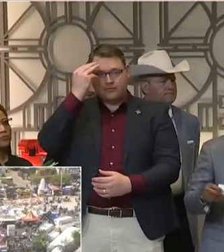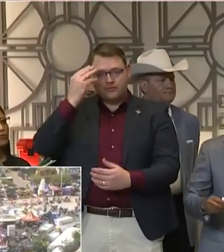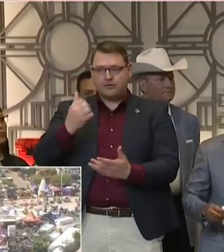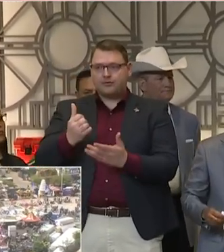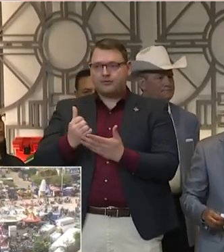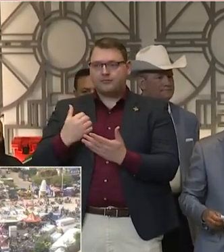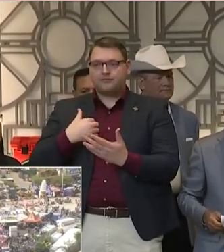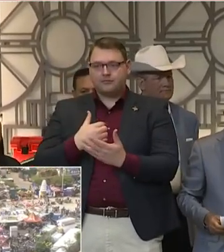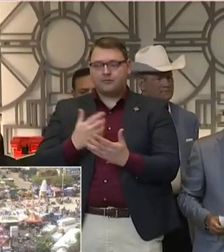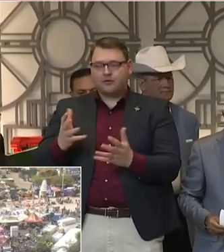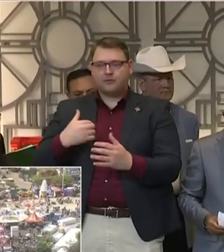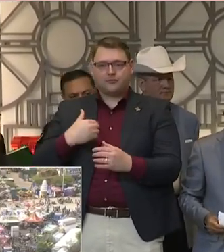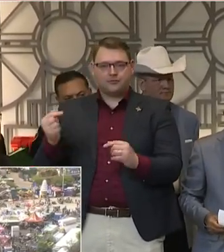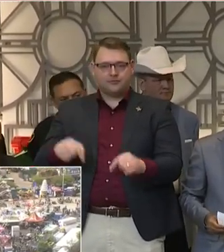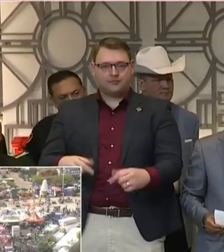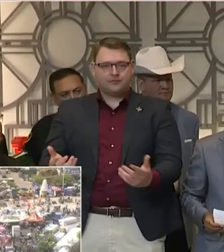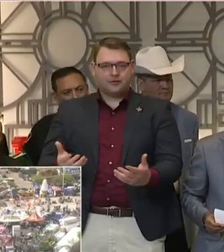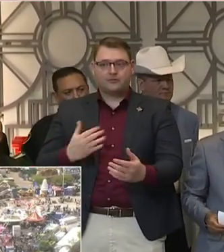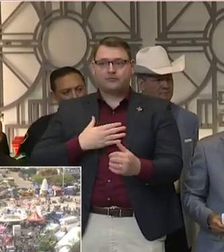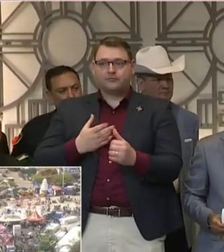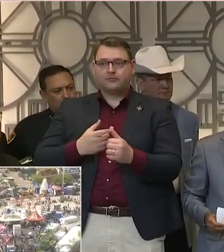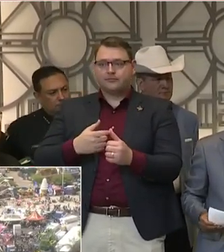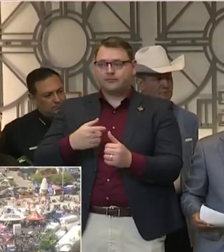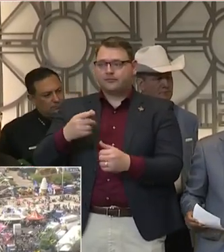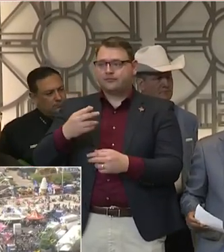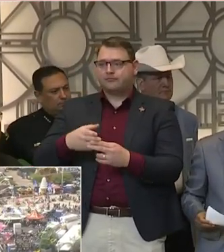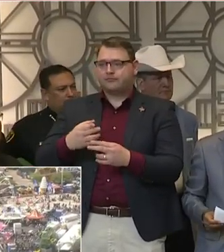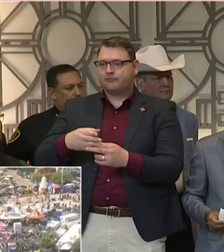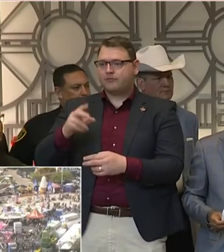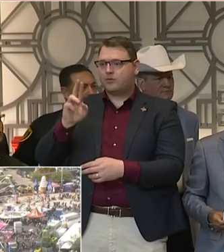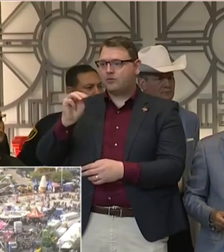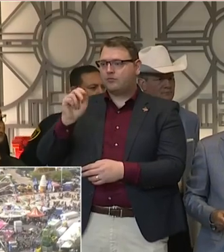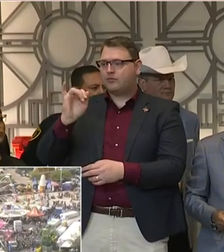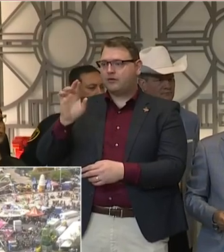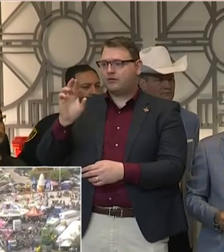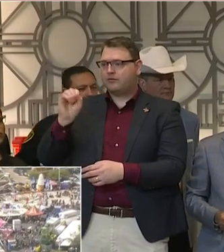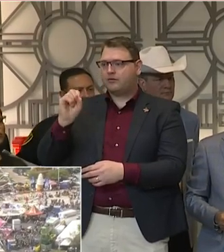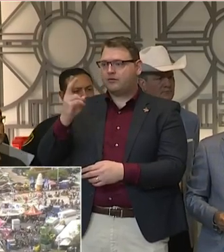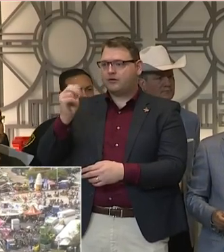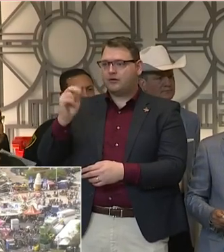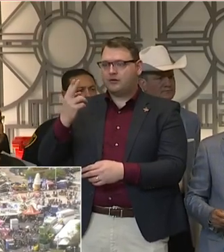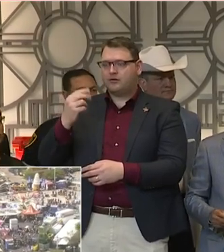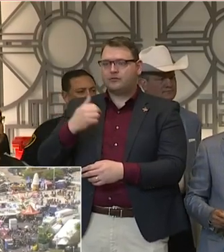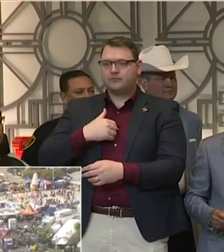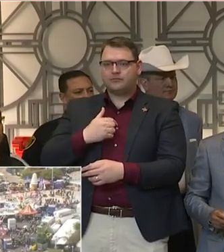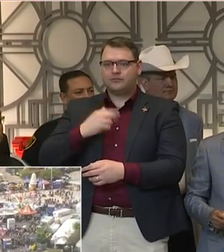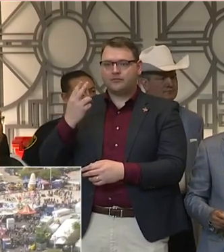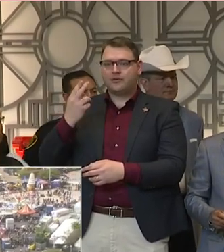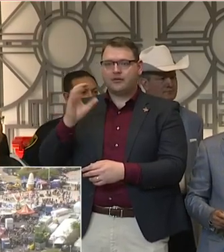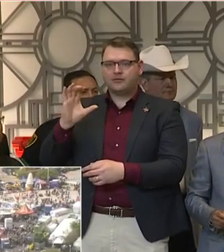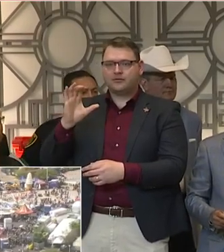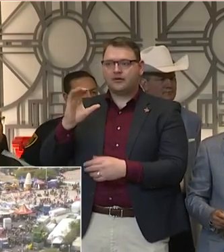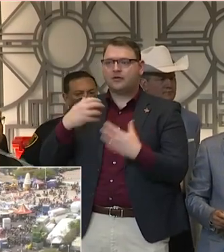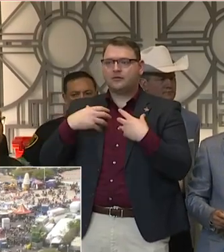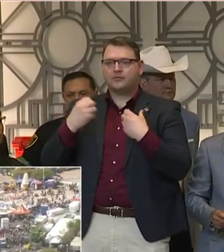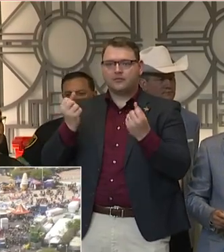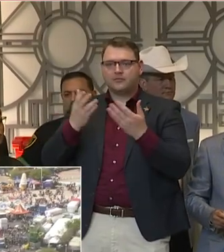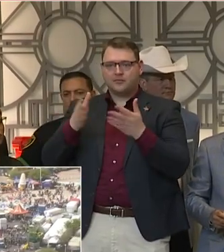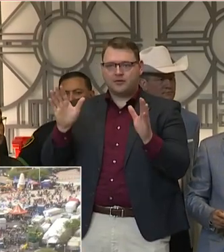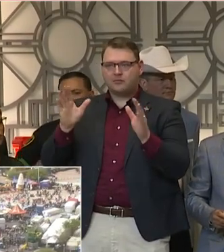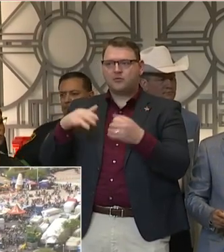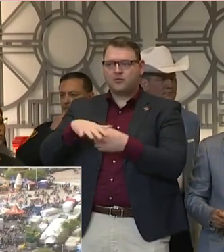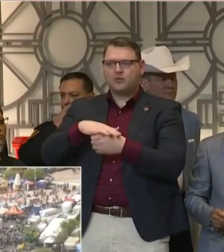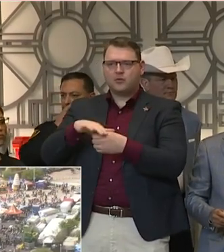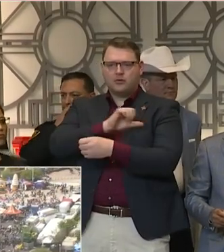in. I wanted to, first of my name is Dr. Umair Shah. the executive director of Harris County Public Health and the local health authority for Harris County. And I want to just